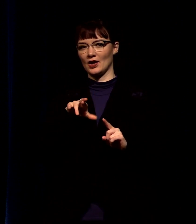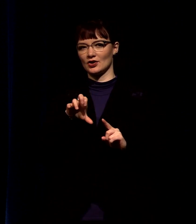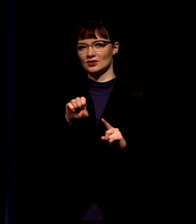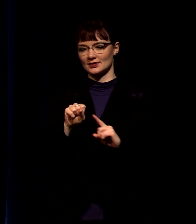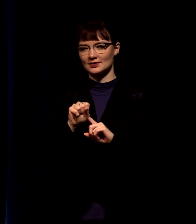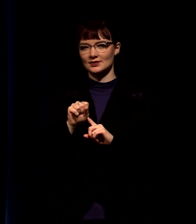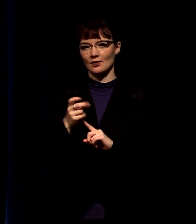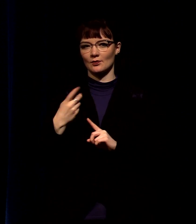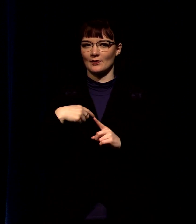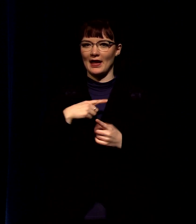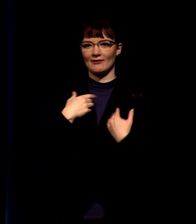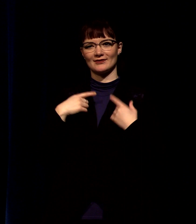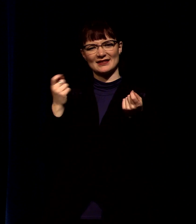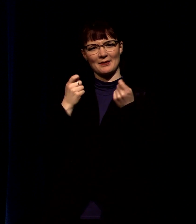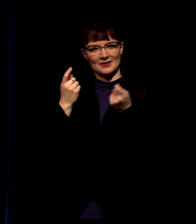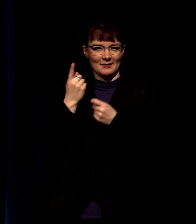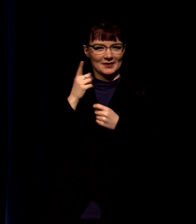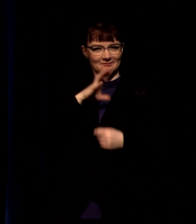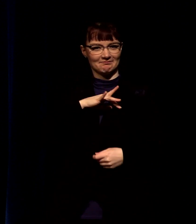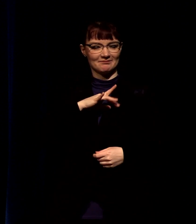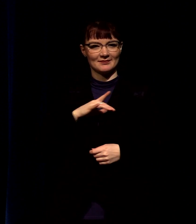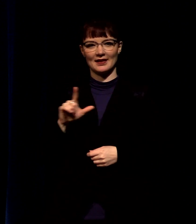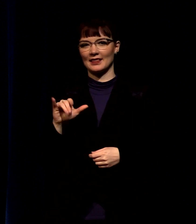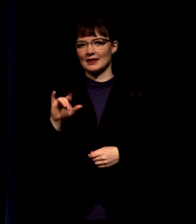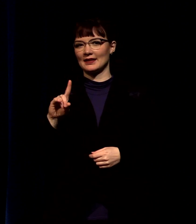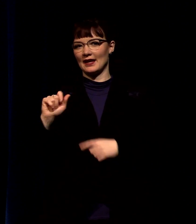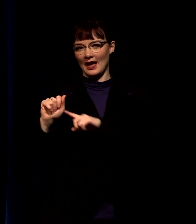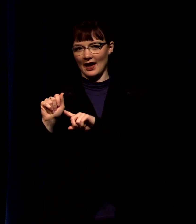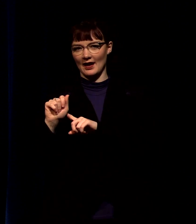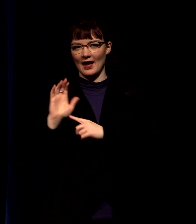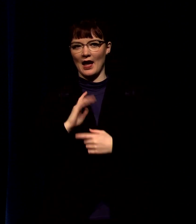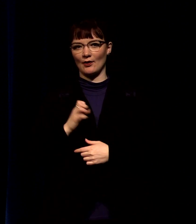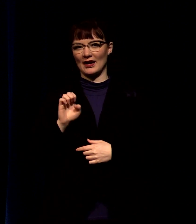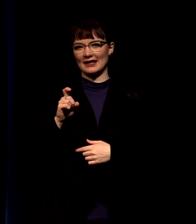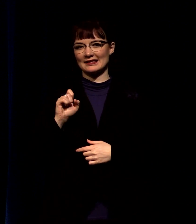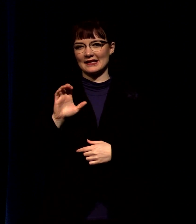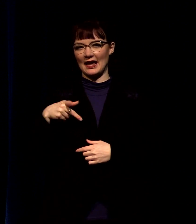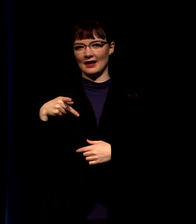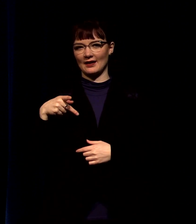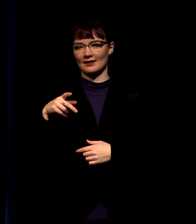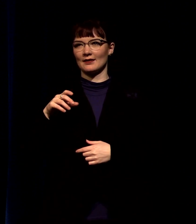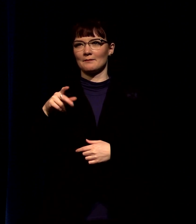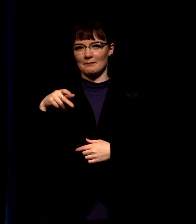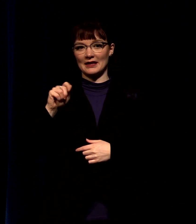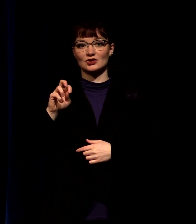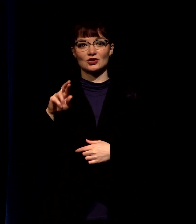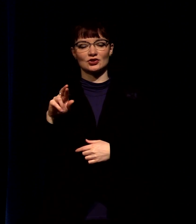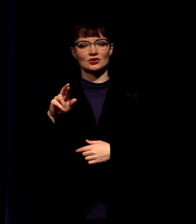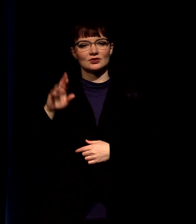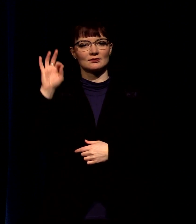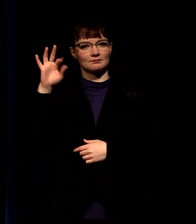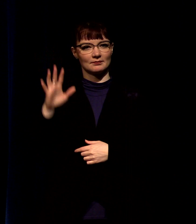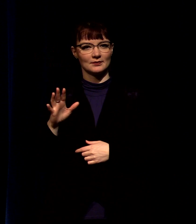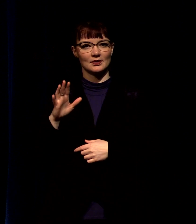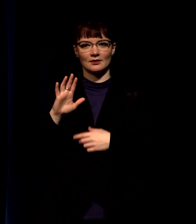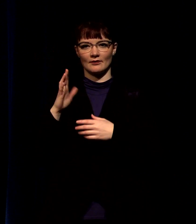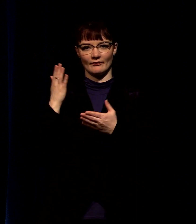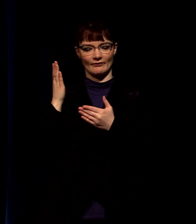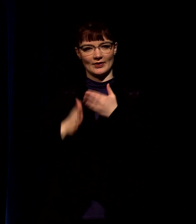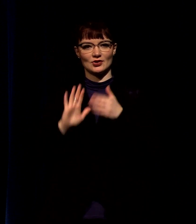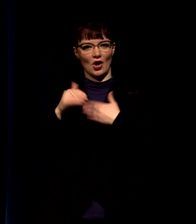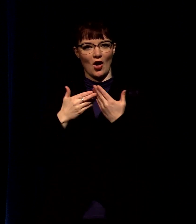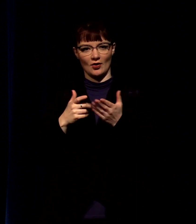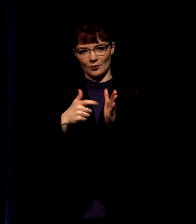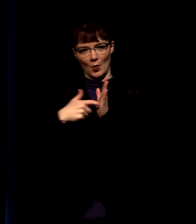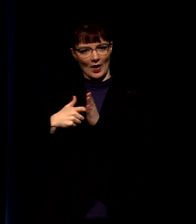just do something kind of fun linda our executive pastor has completed all of her requirements for ordination and consecration and today we get